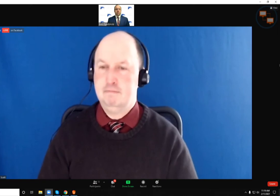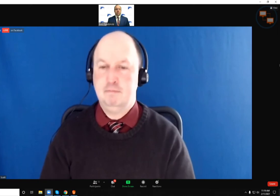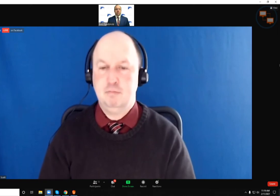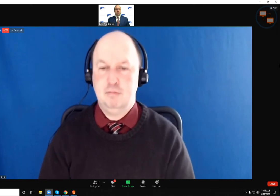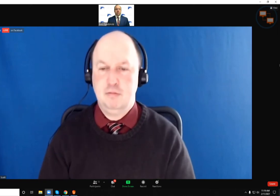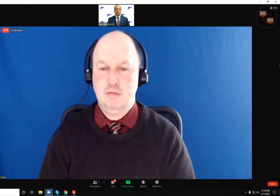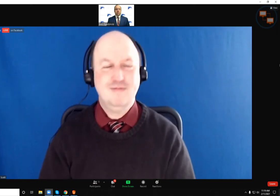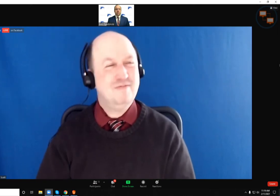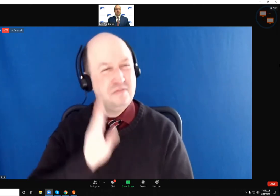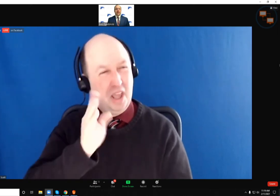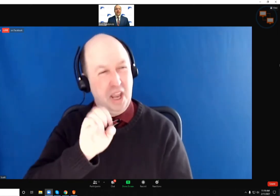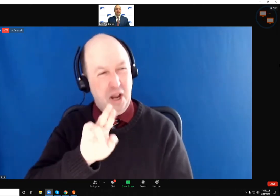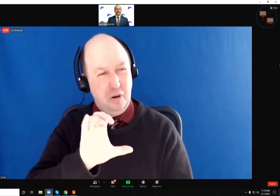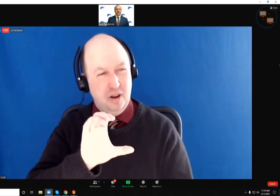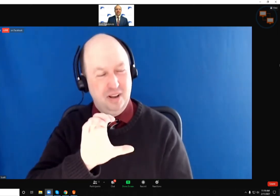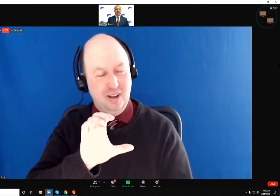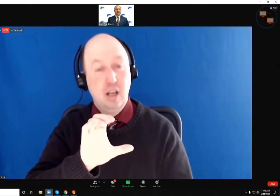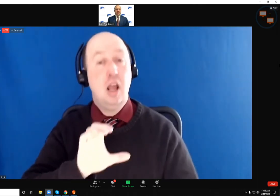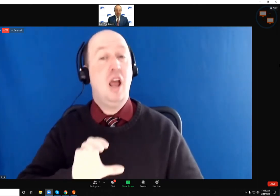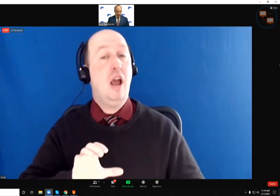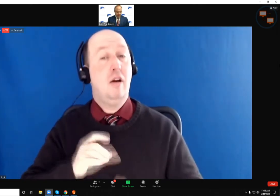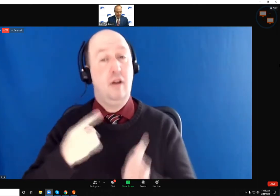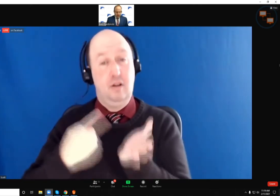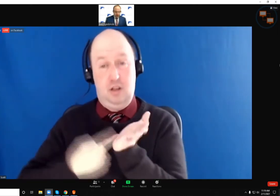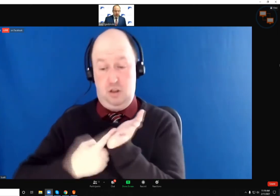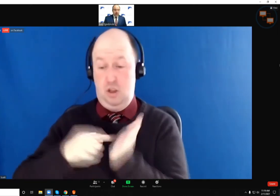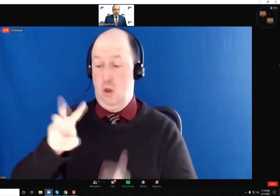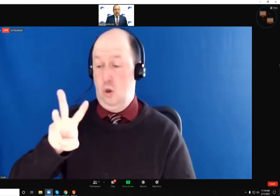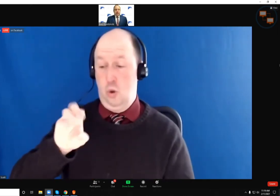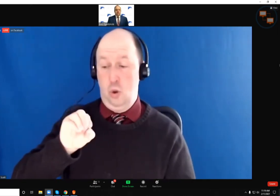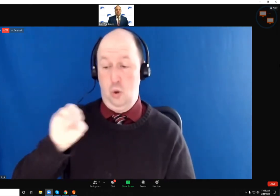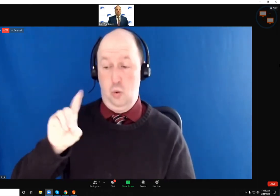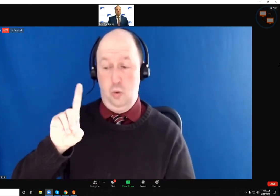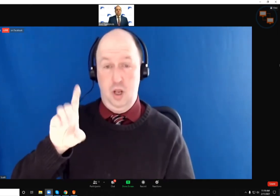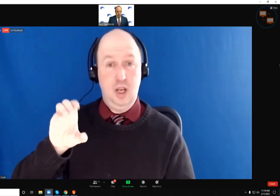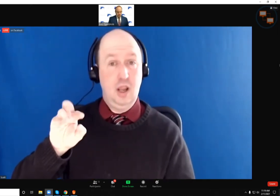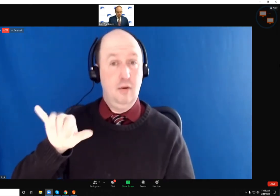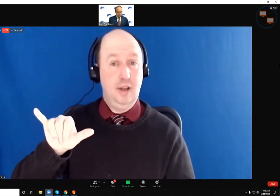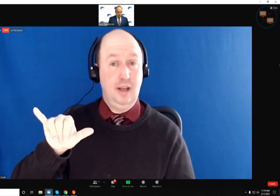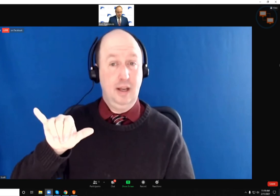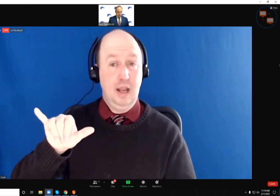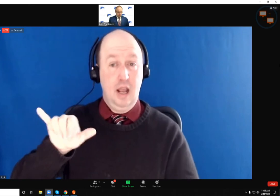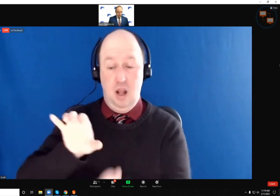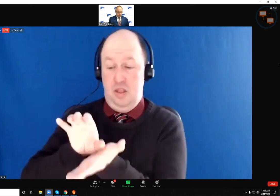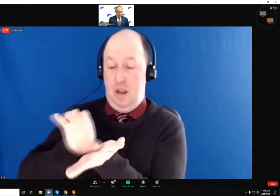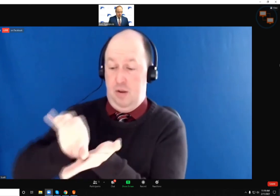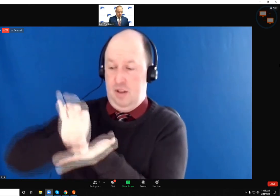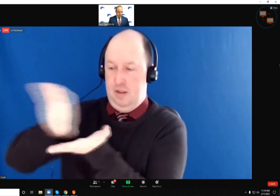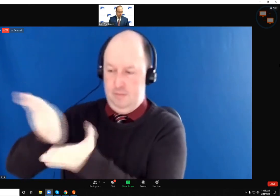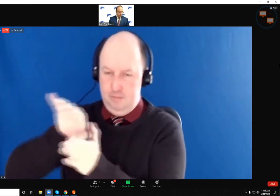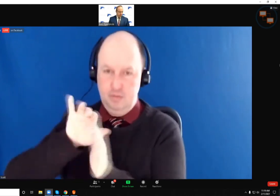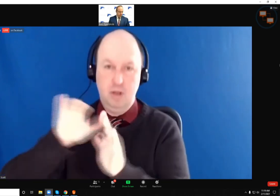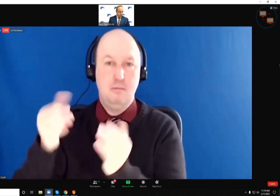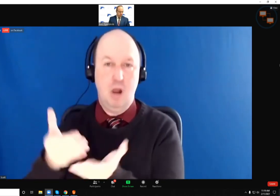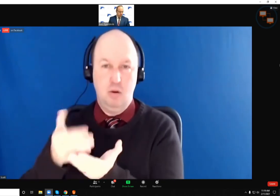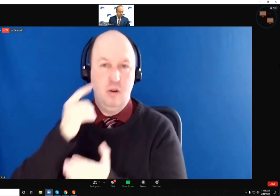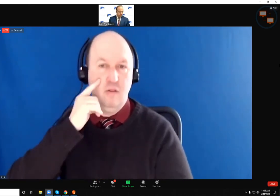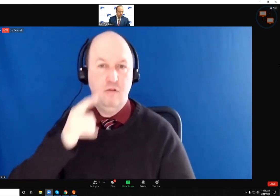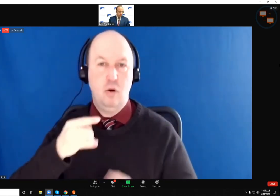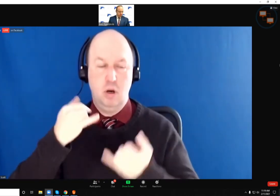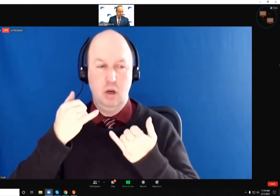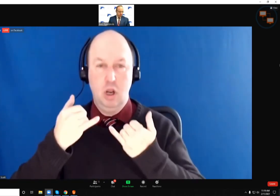Hey, Eric. So I talked to Wood County, and they are setting aside a certain allotment of appointments for callers only,